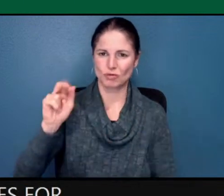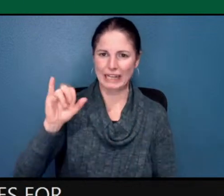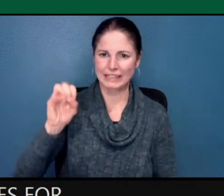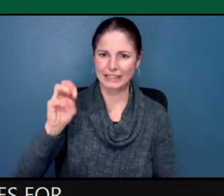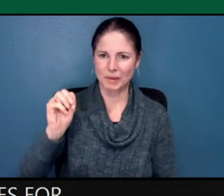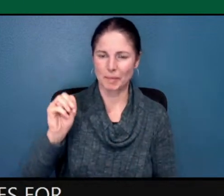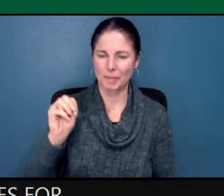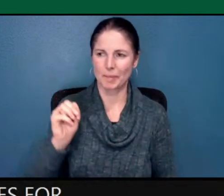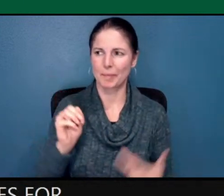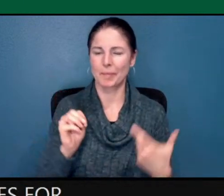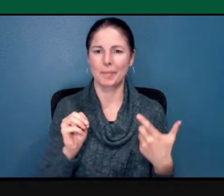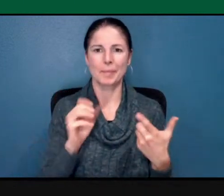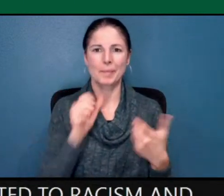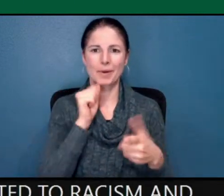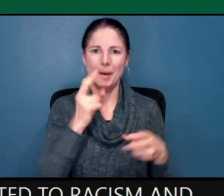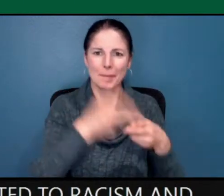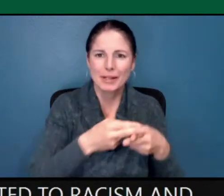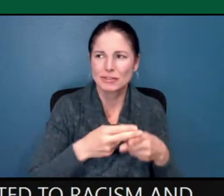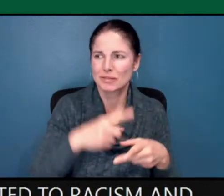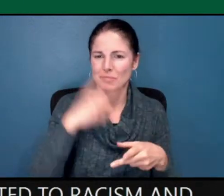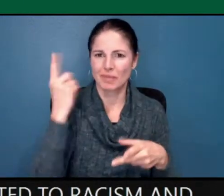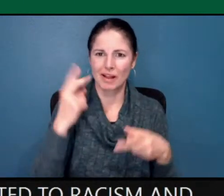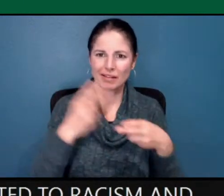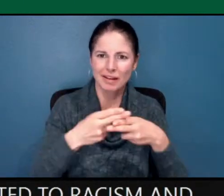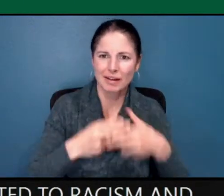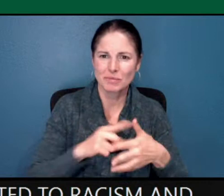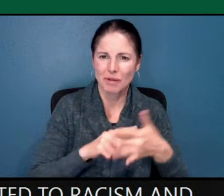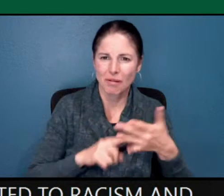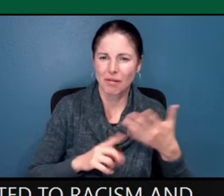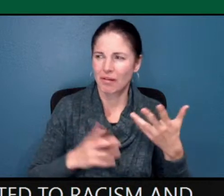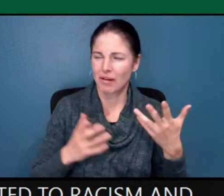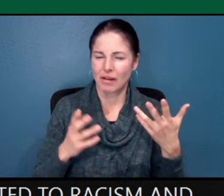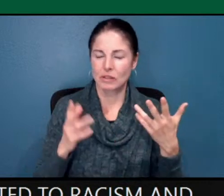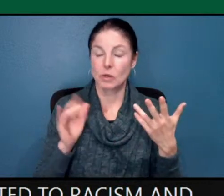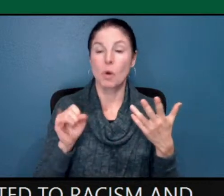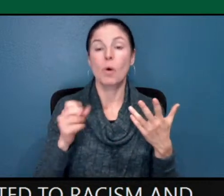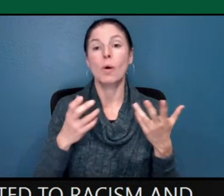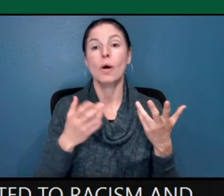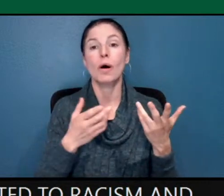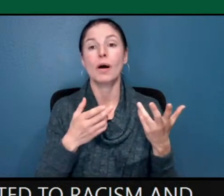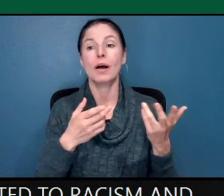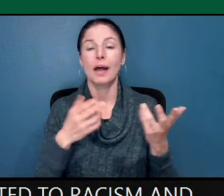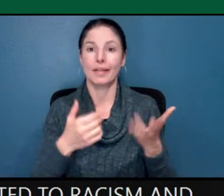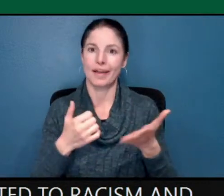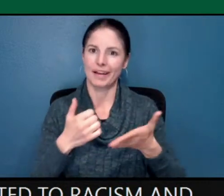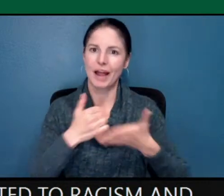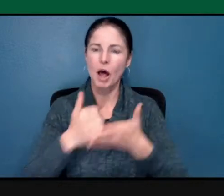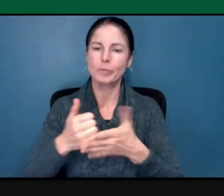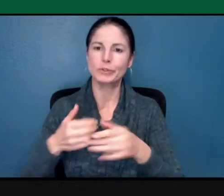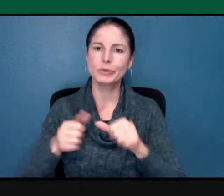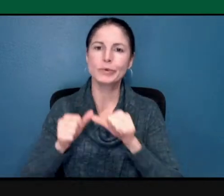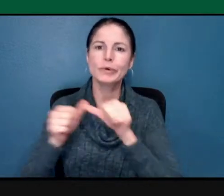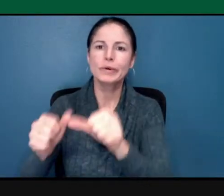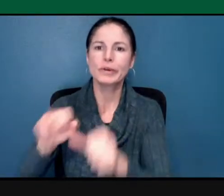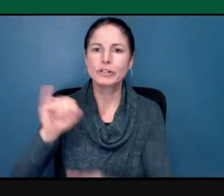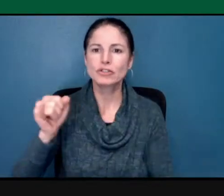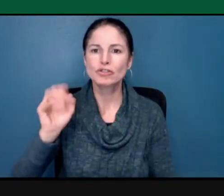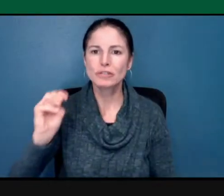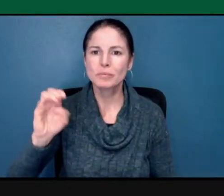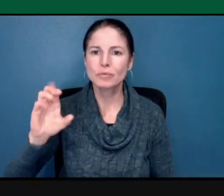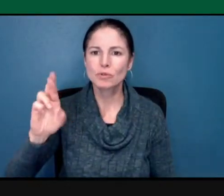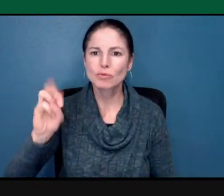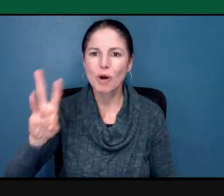or, you know, help facilitate issues like Jim Crow and redlining and housing